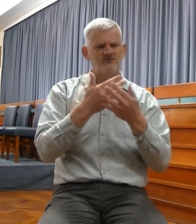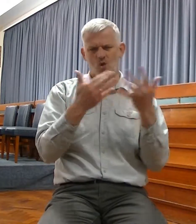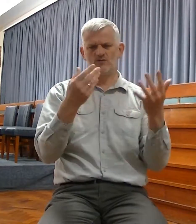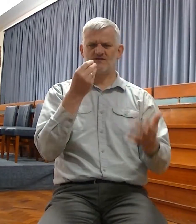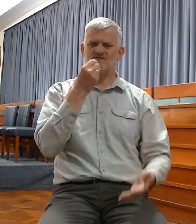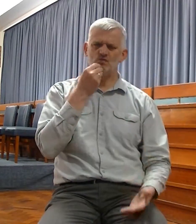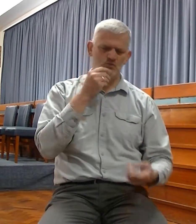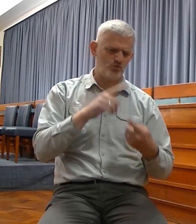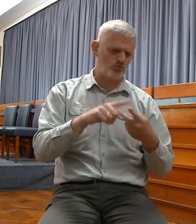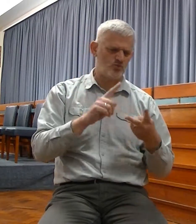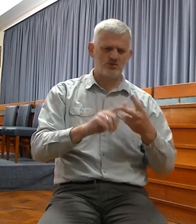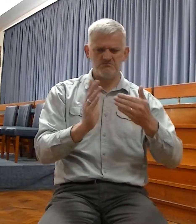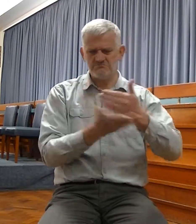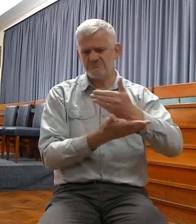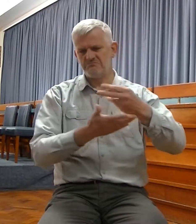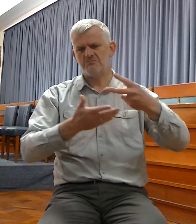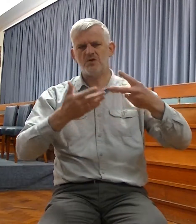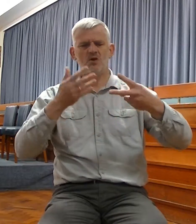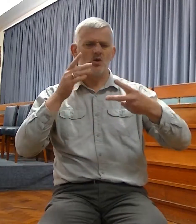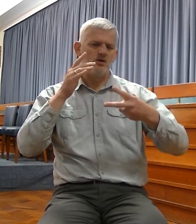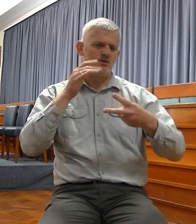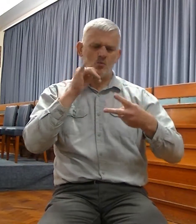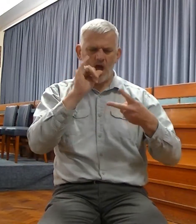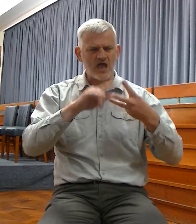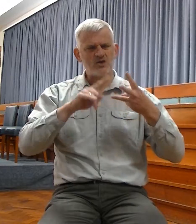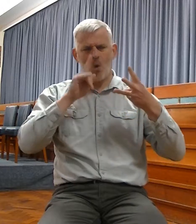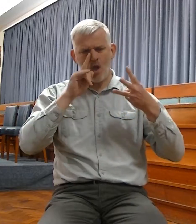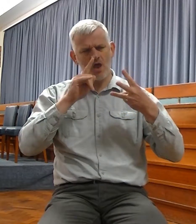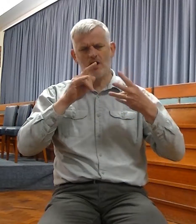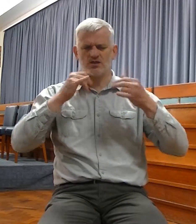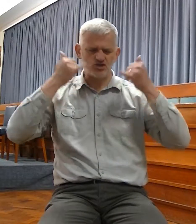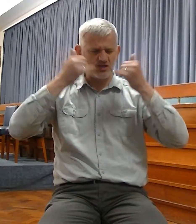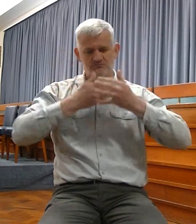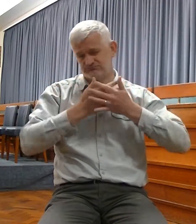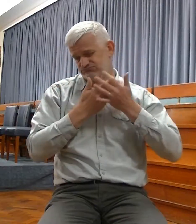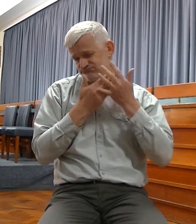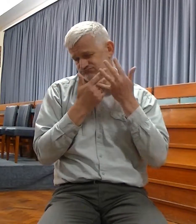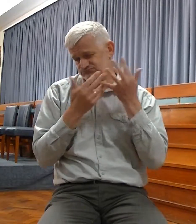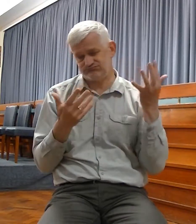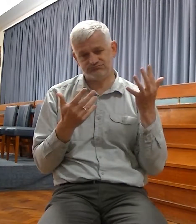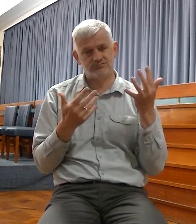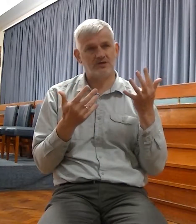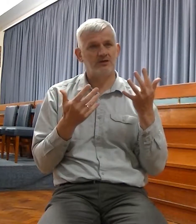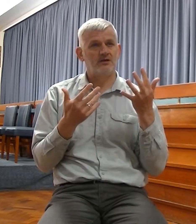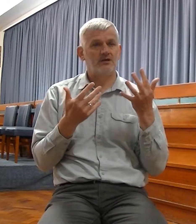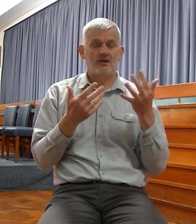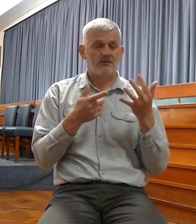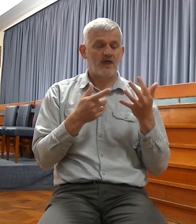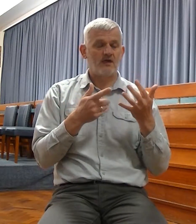oil, and for the young of the flock and of the herd, and their soul shall be as a watered garden. And they